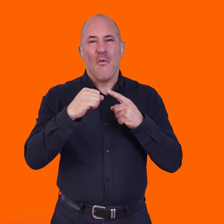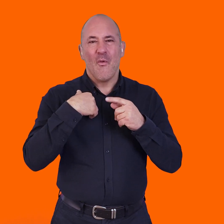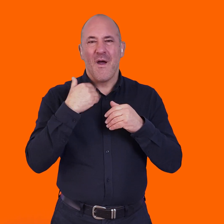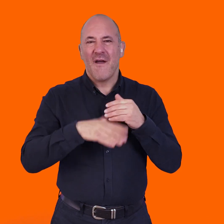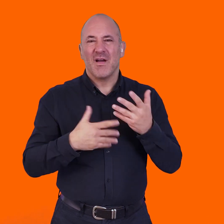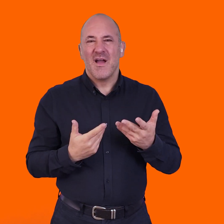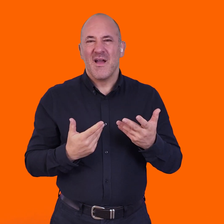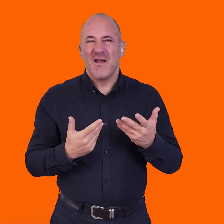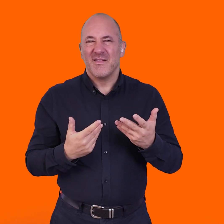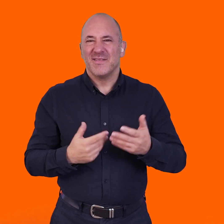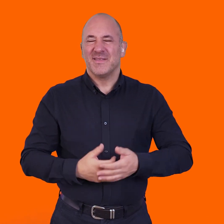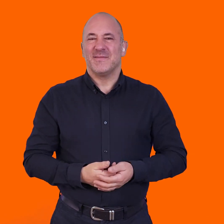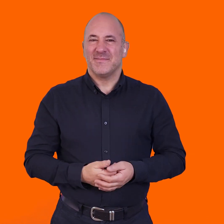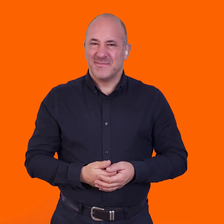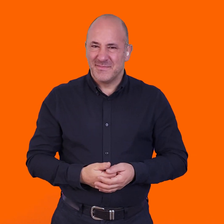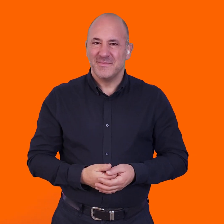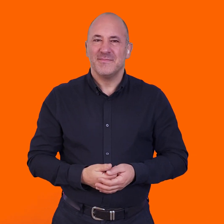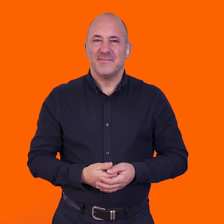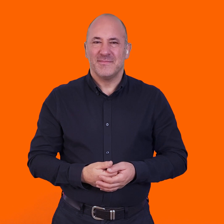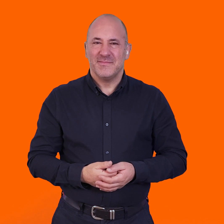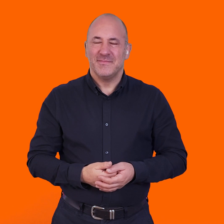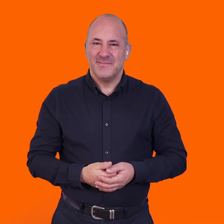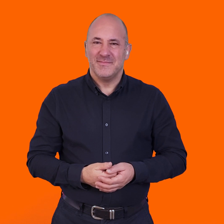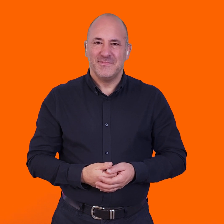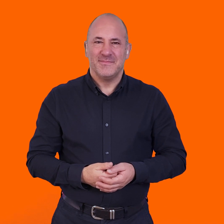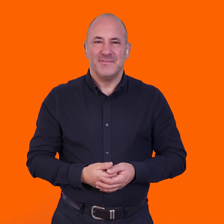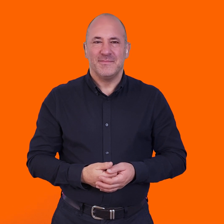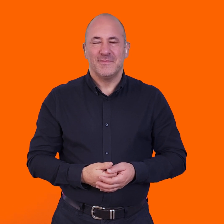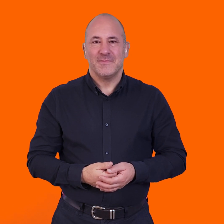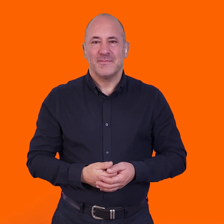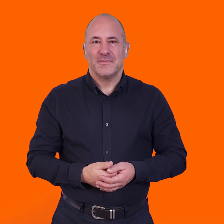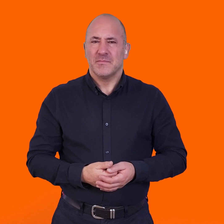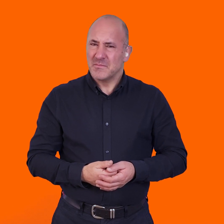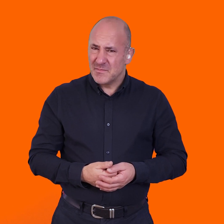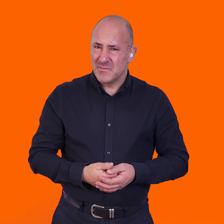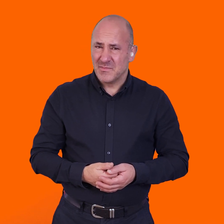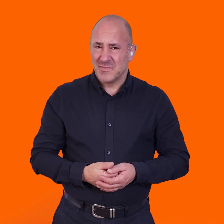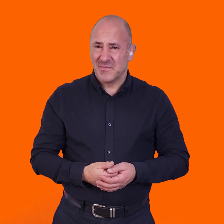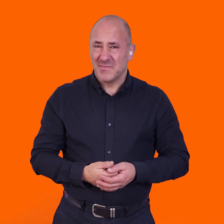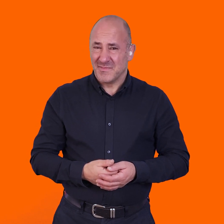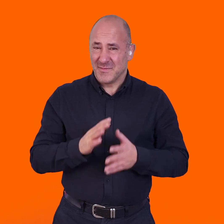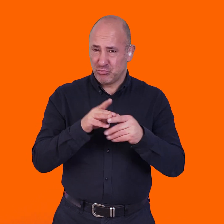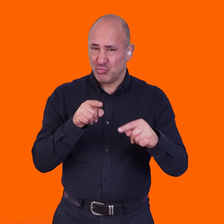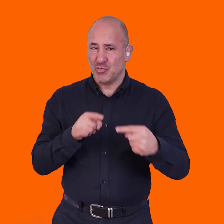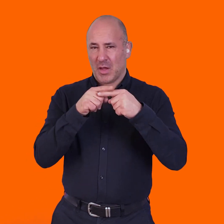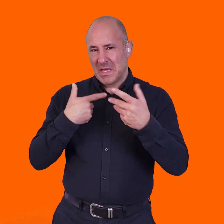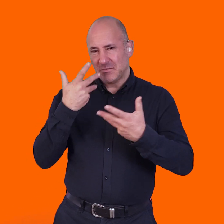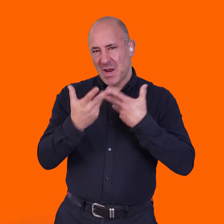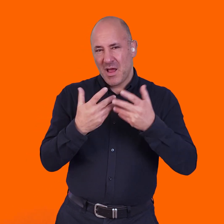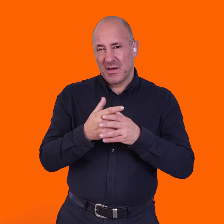things I've ever, you know, ever seen, really. I think it really challenges some of what I'm saying and I think it's